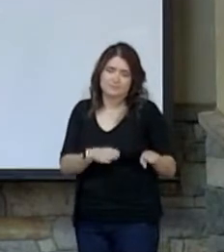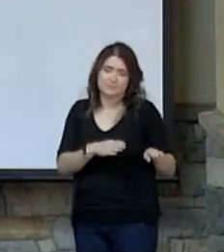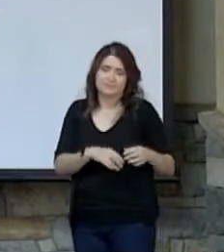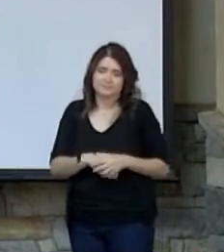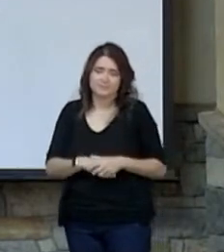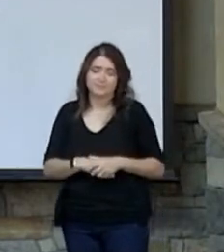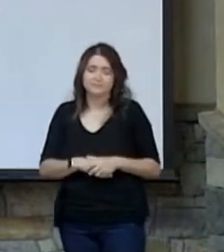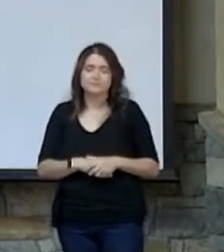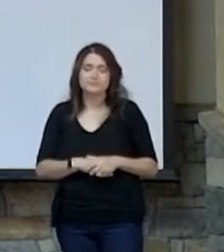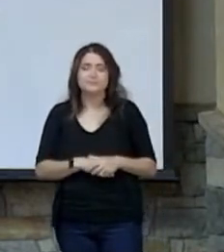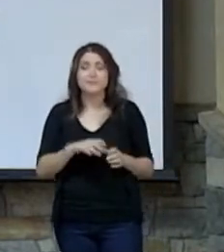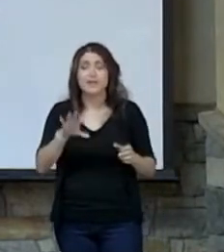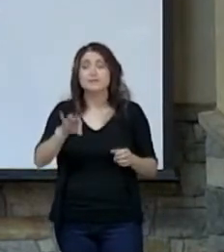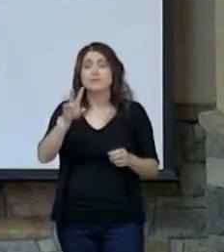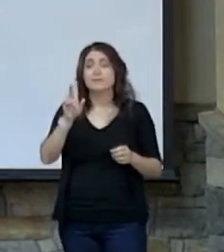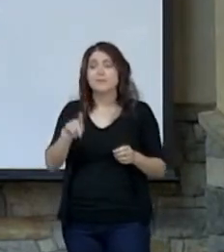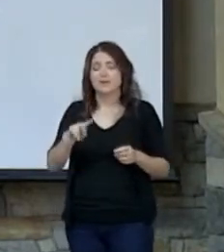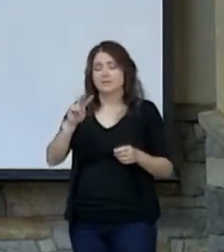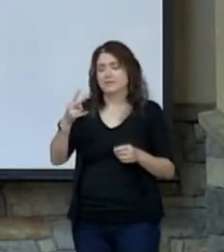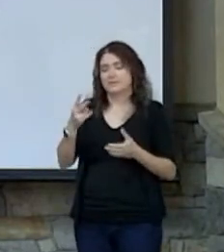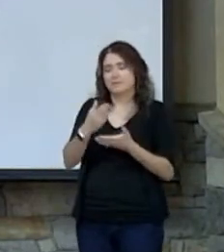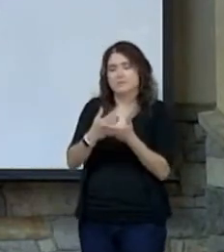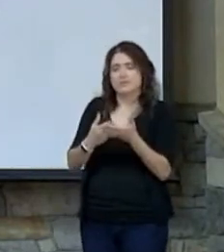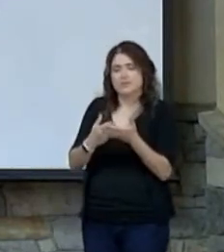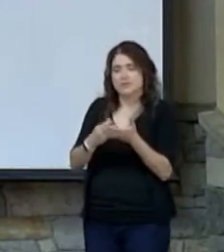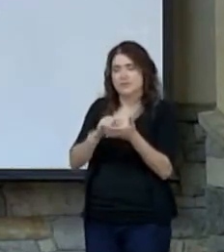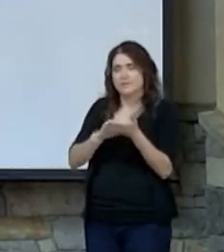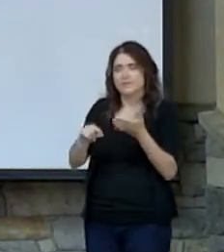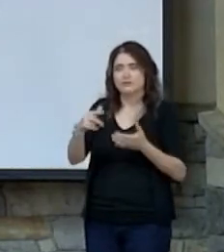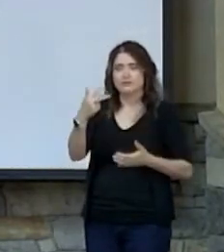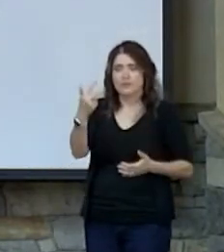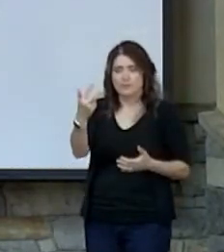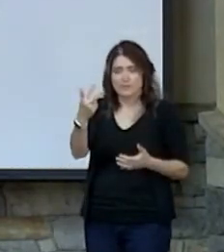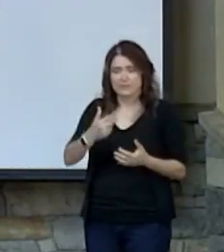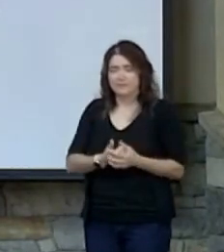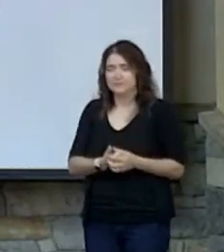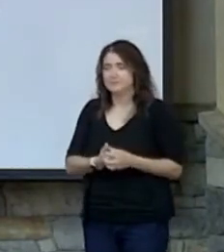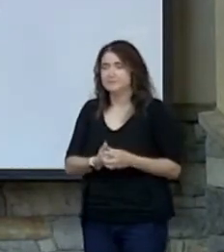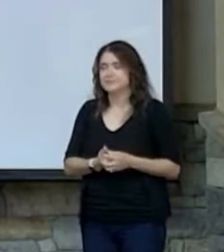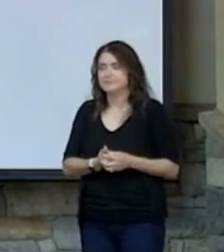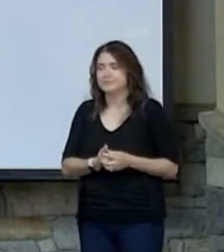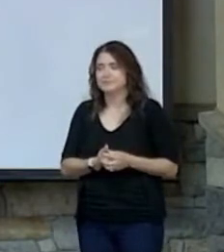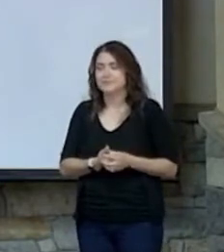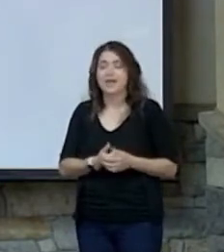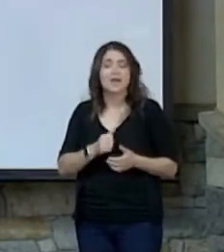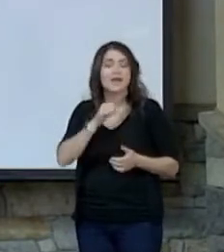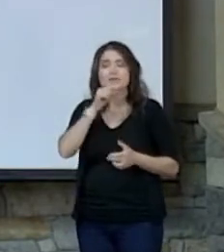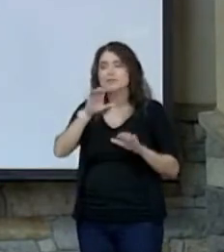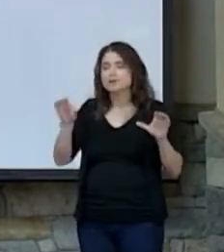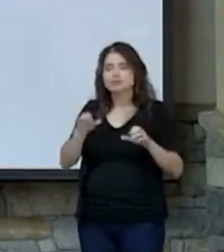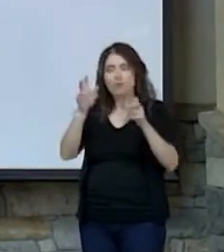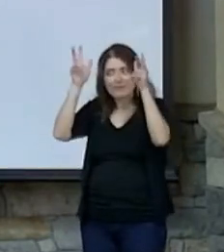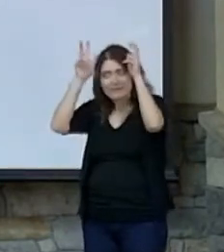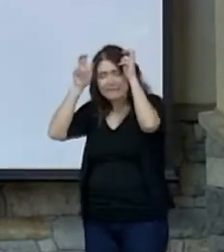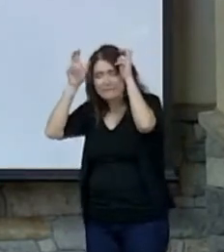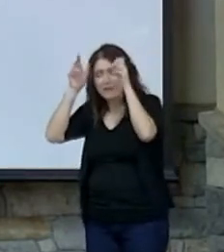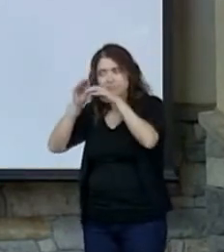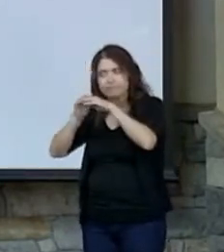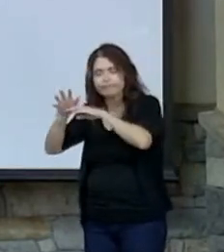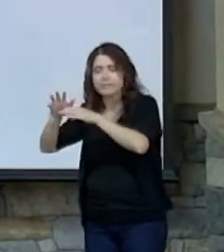Let's pick up the second part of verse three. And does no evil to his neighbor,